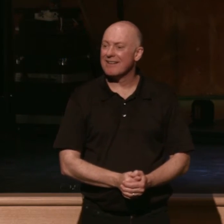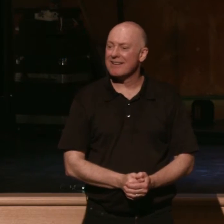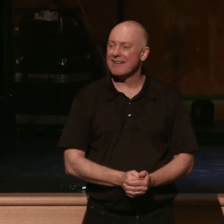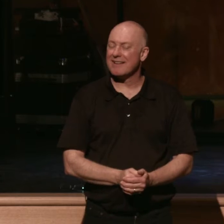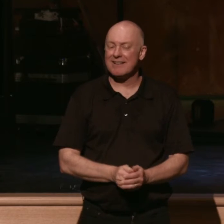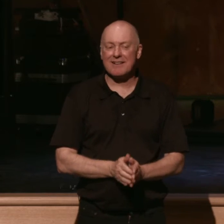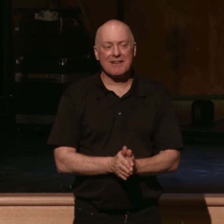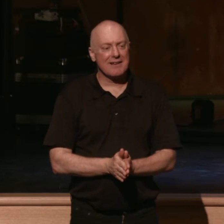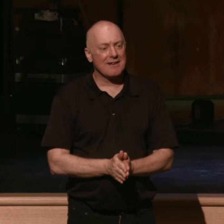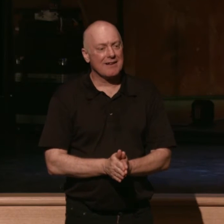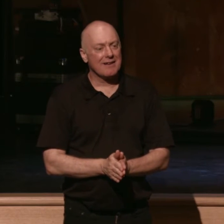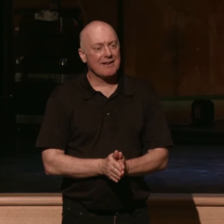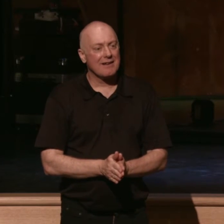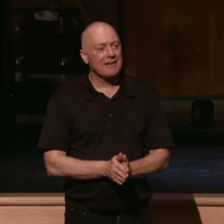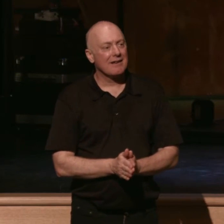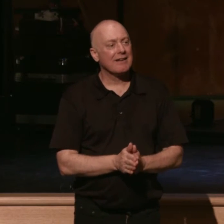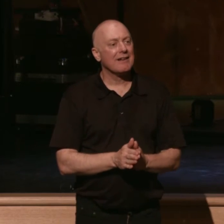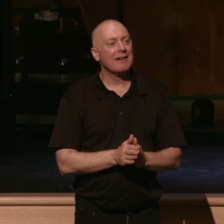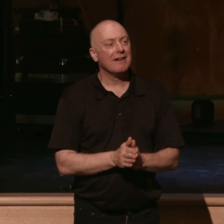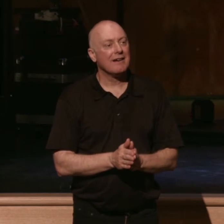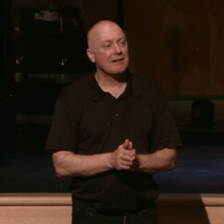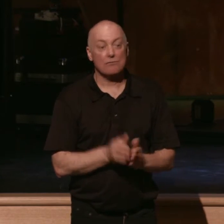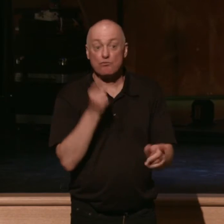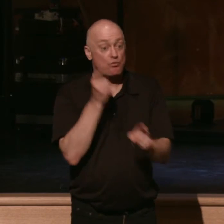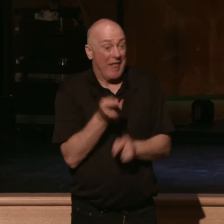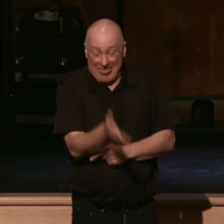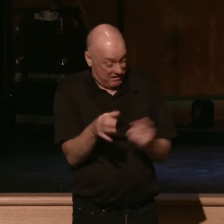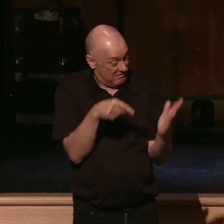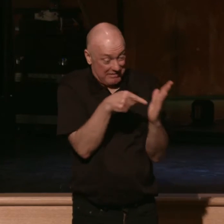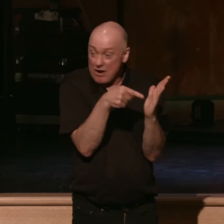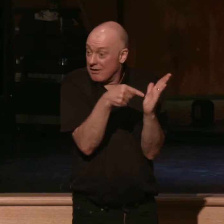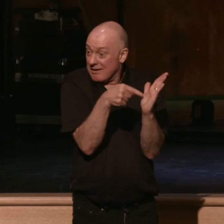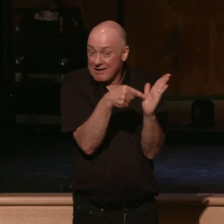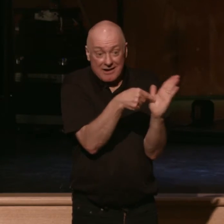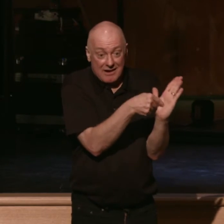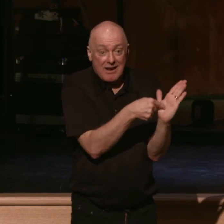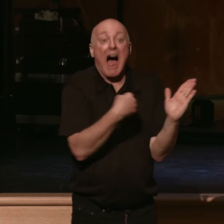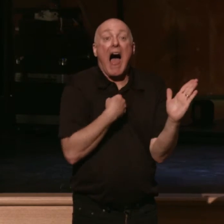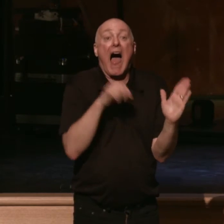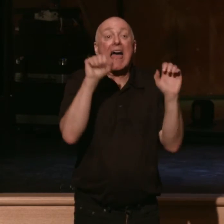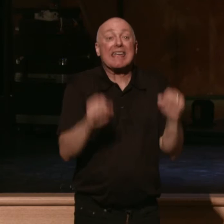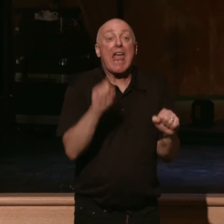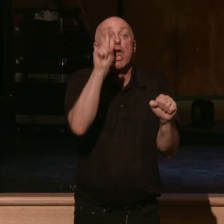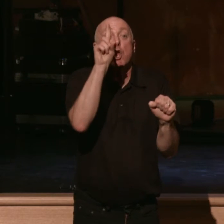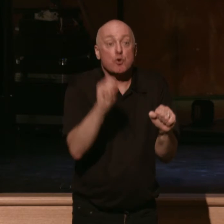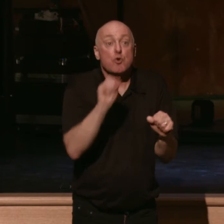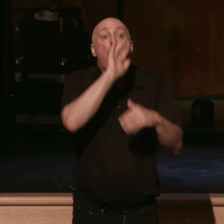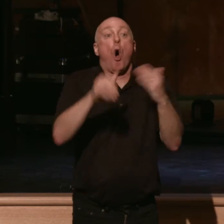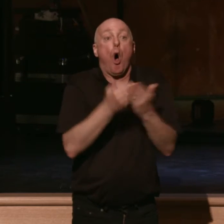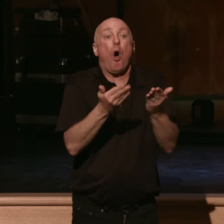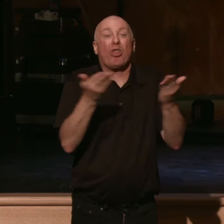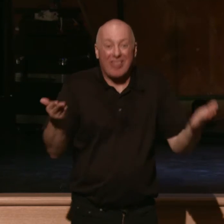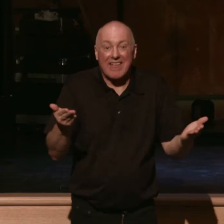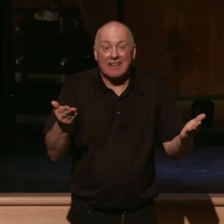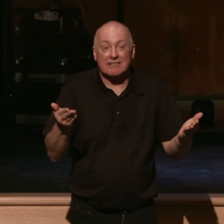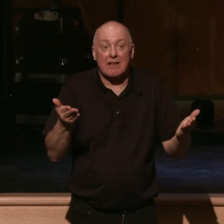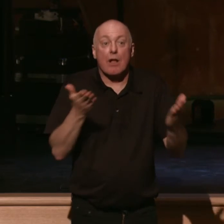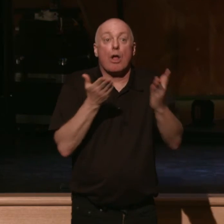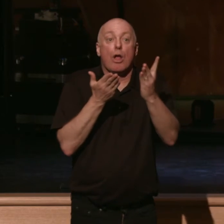How do we do it? It's right there. I can do all things through